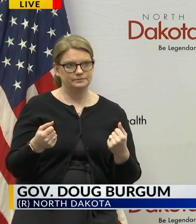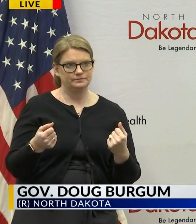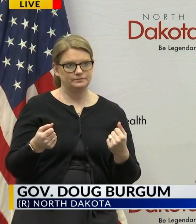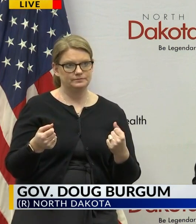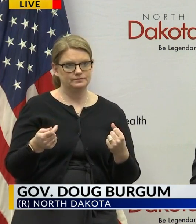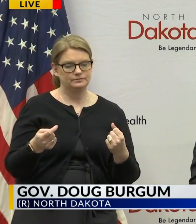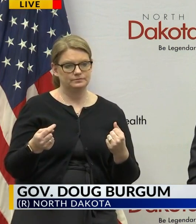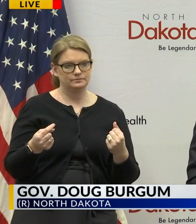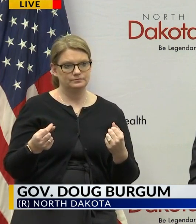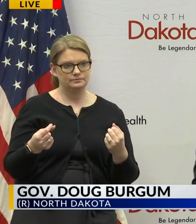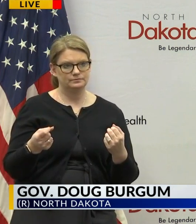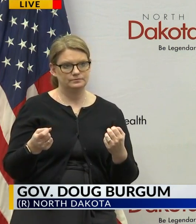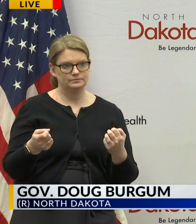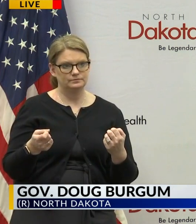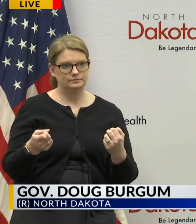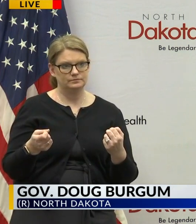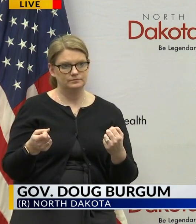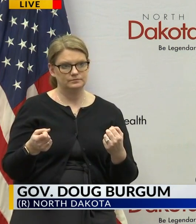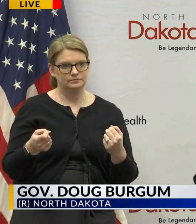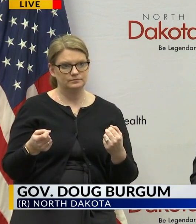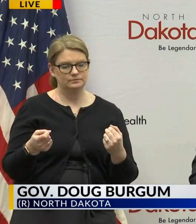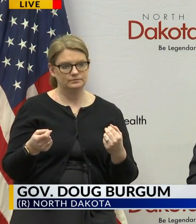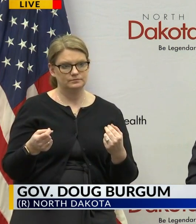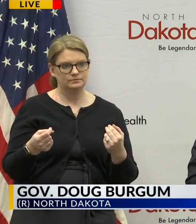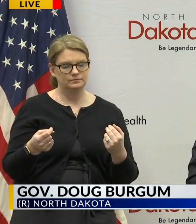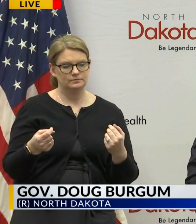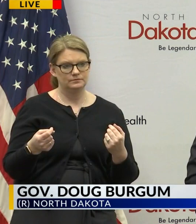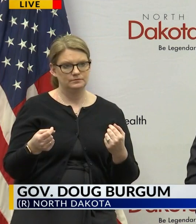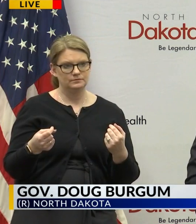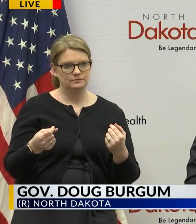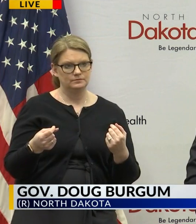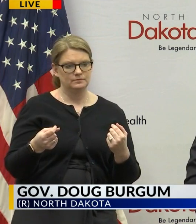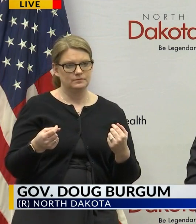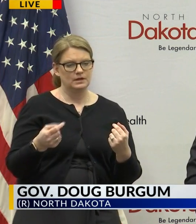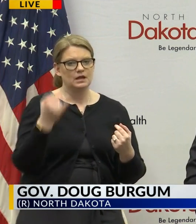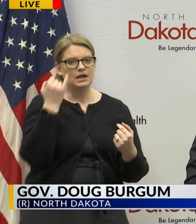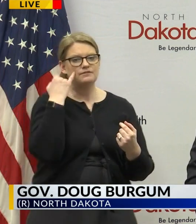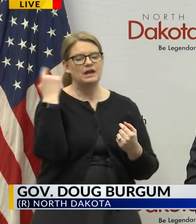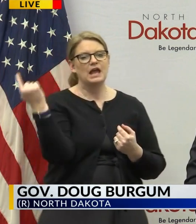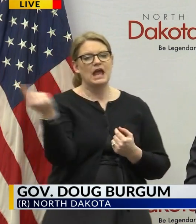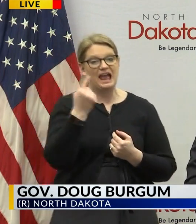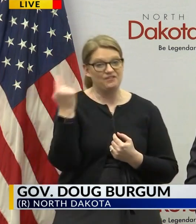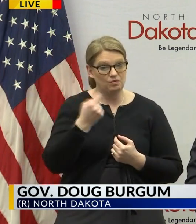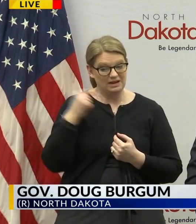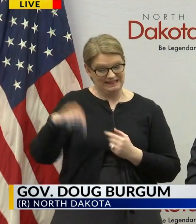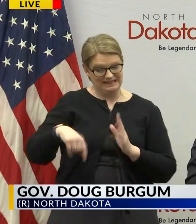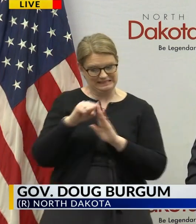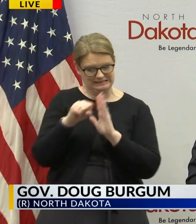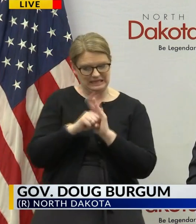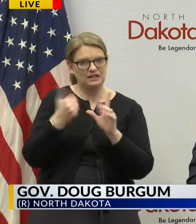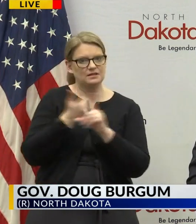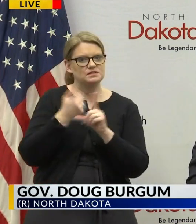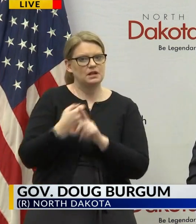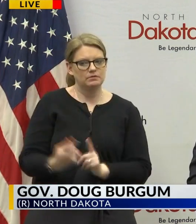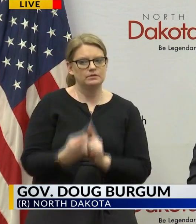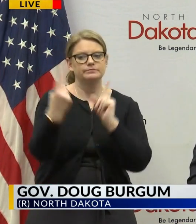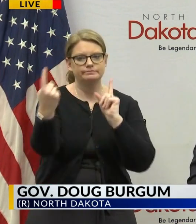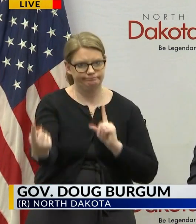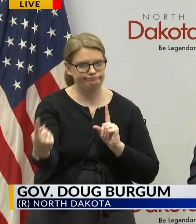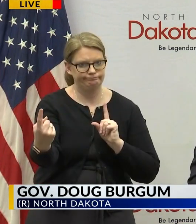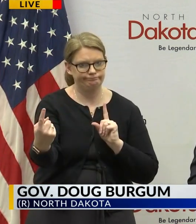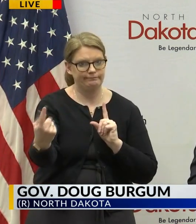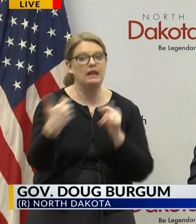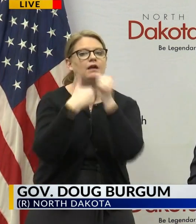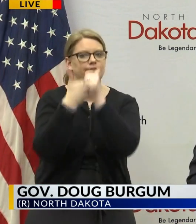always asked for in terms of individual responsibility if everybody in our state uh was practicing social distancing if everybody was uh